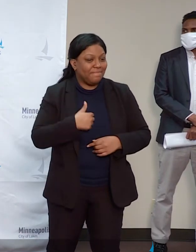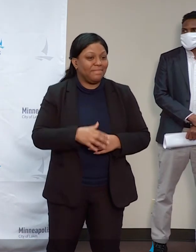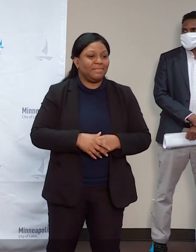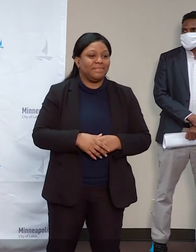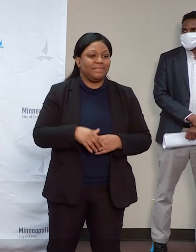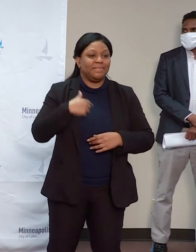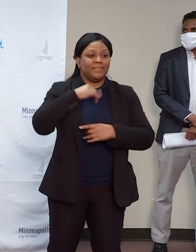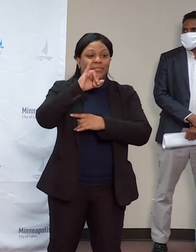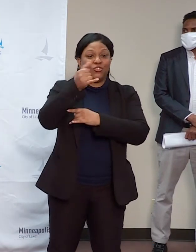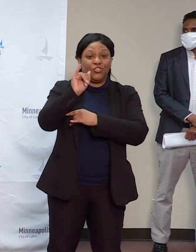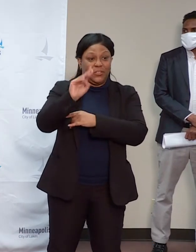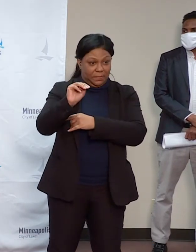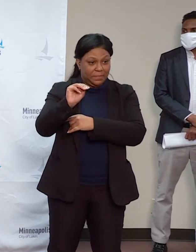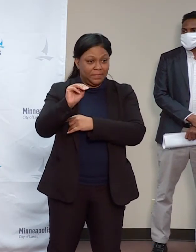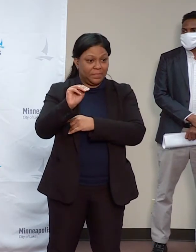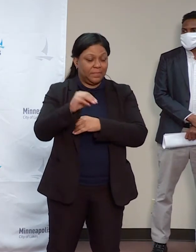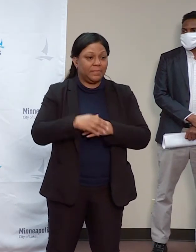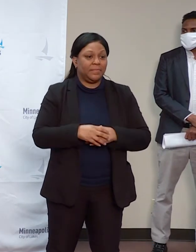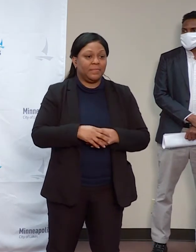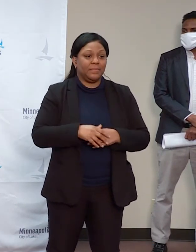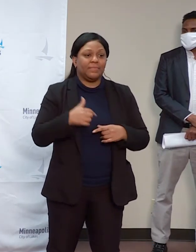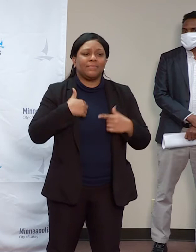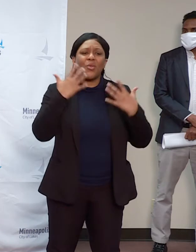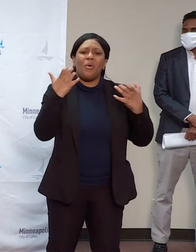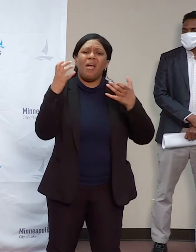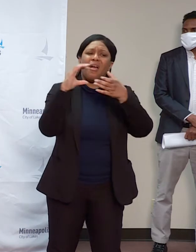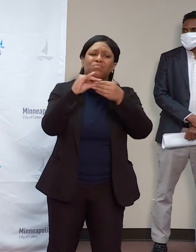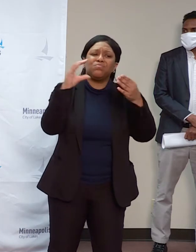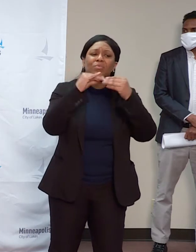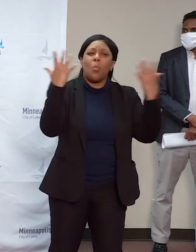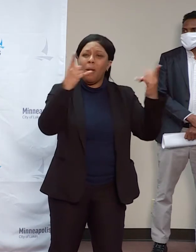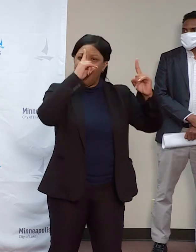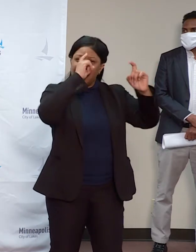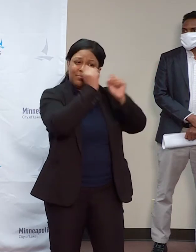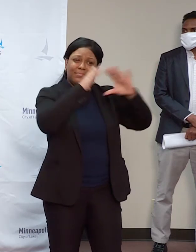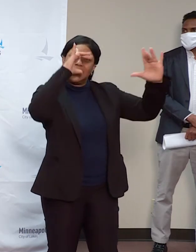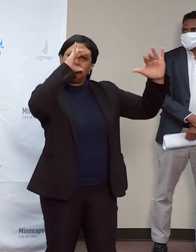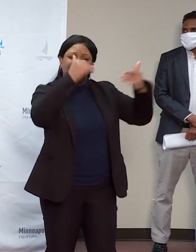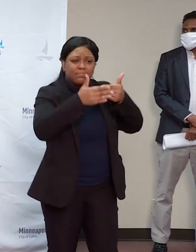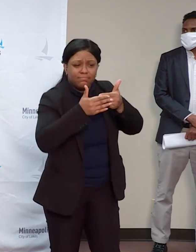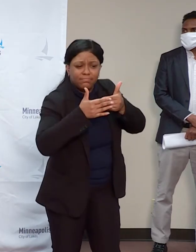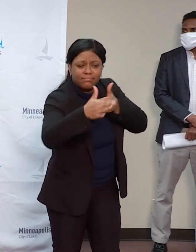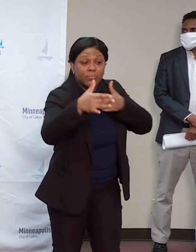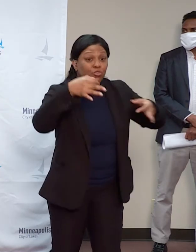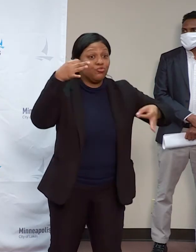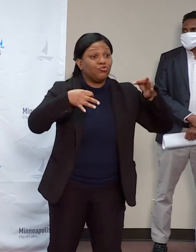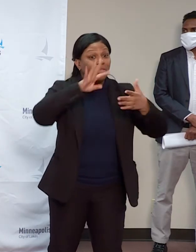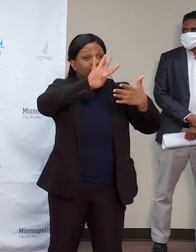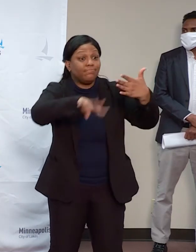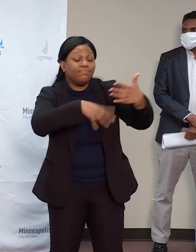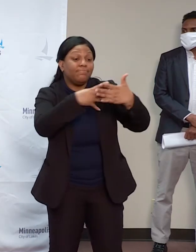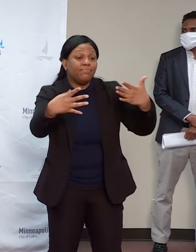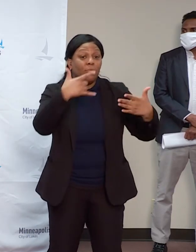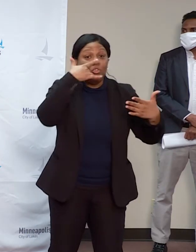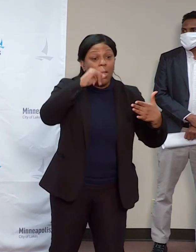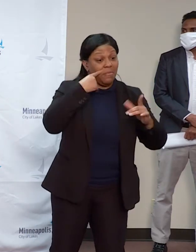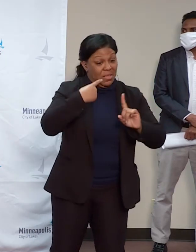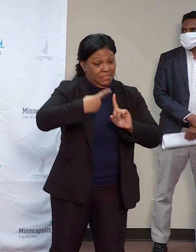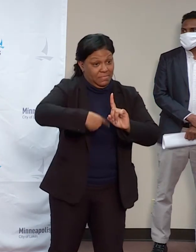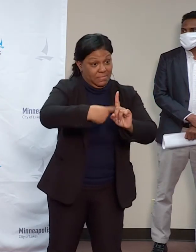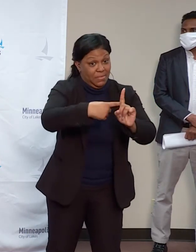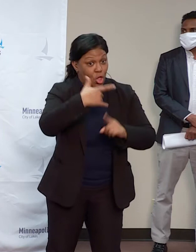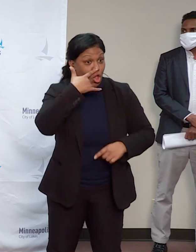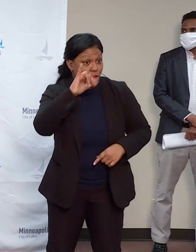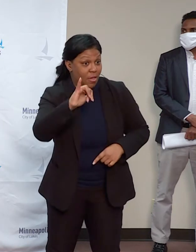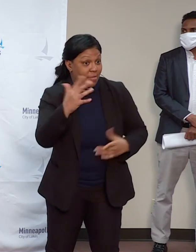overview of what we can expect here, uh, with the trial schedule in the coming, weeks and months. Uh, pending the outcome